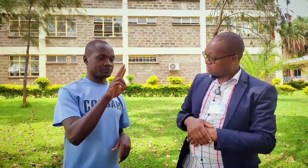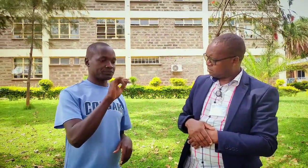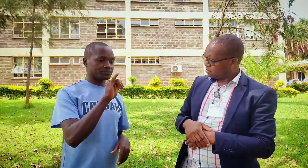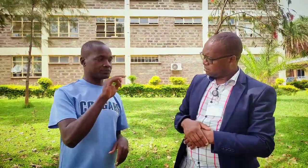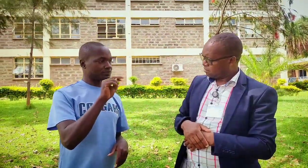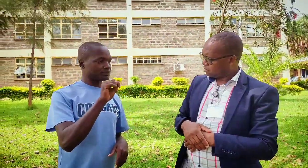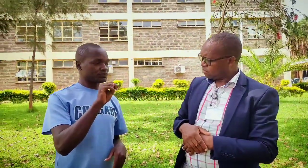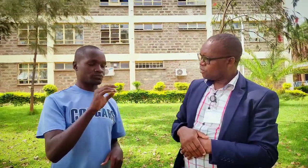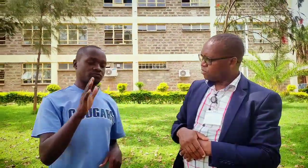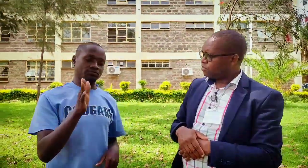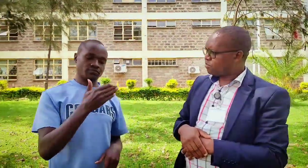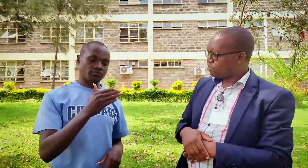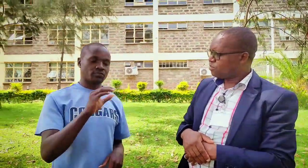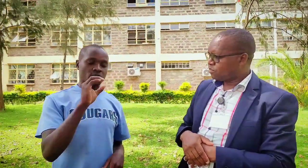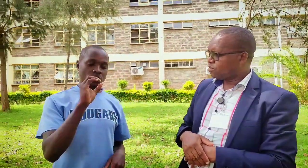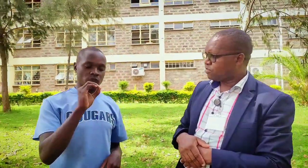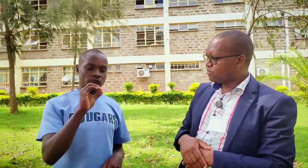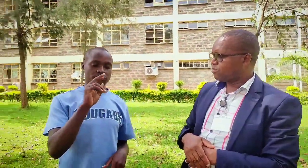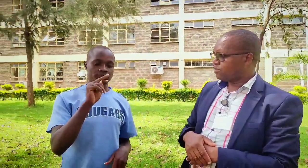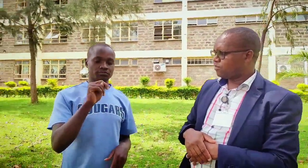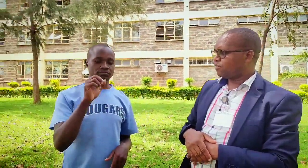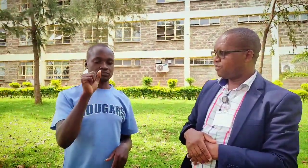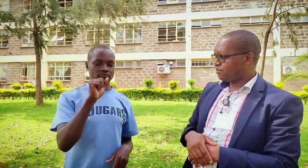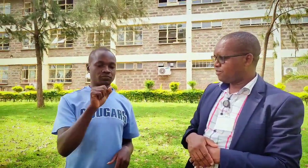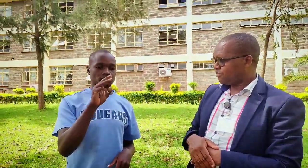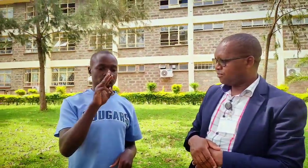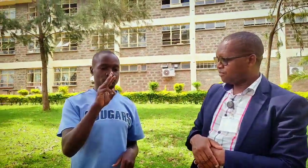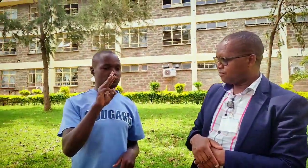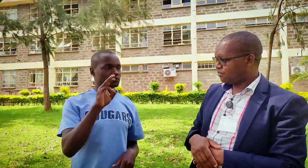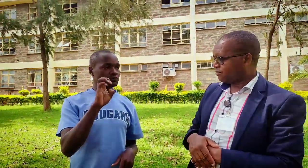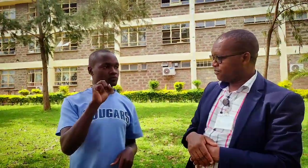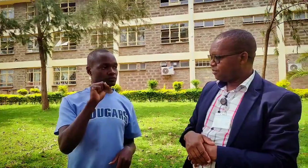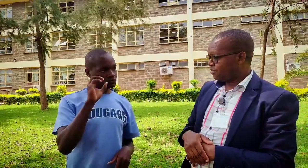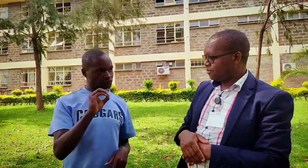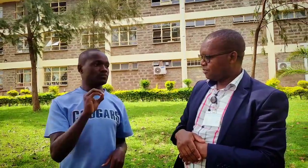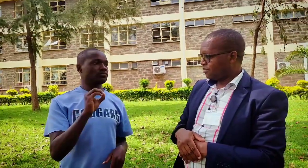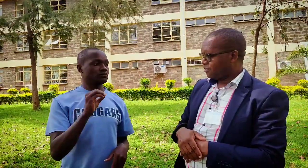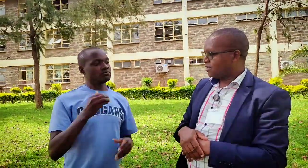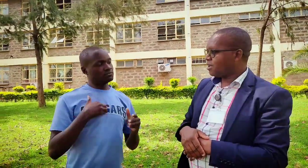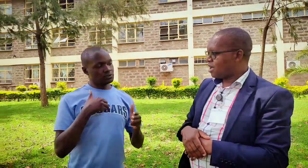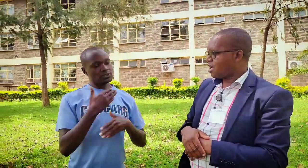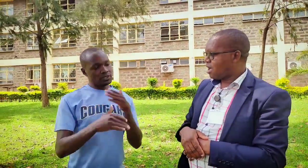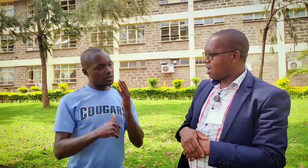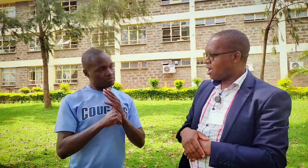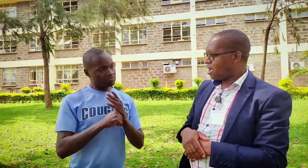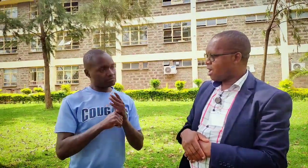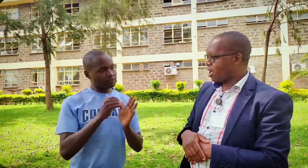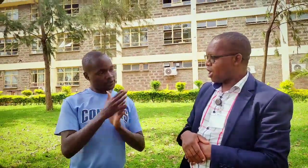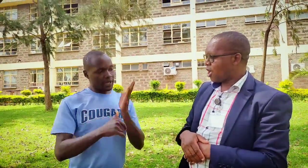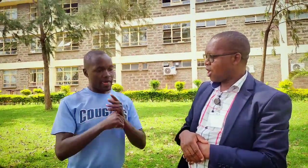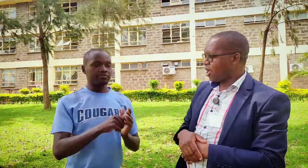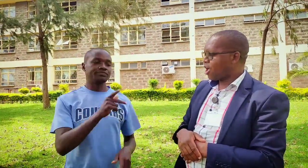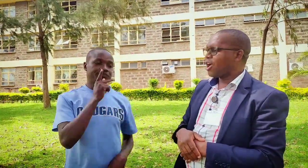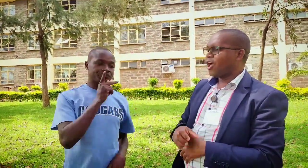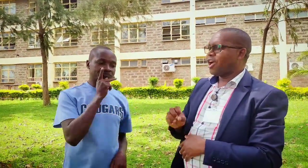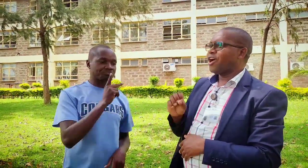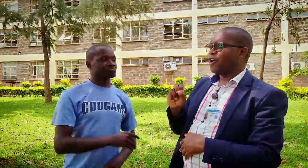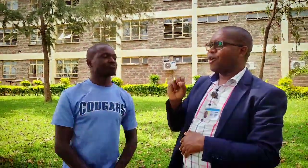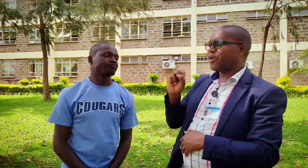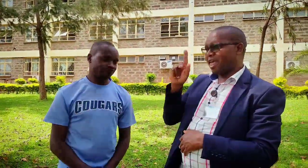my sign name is Kevin